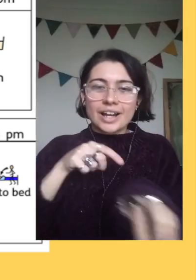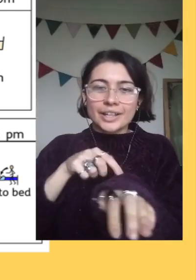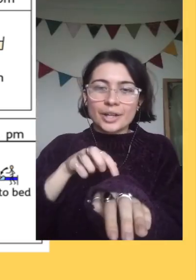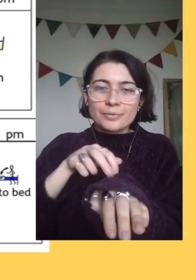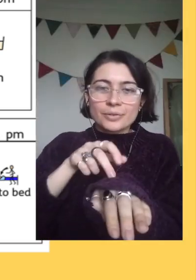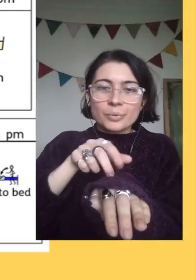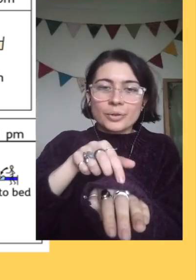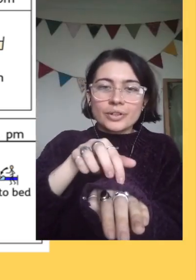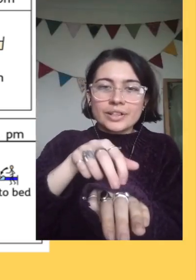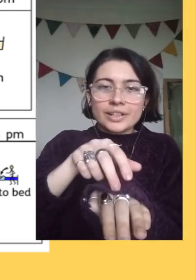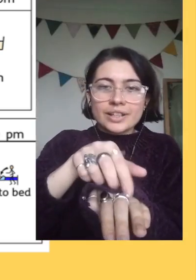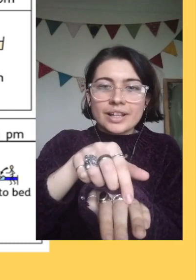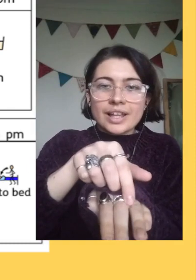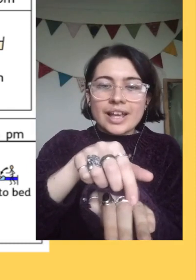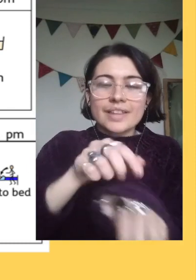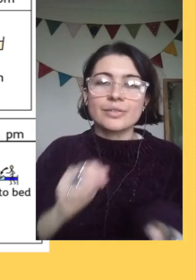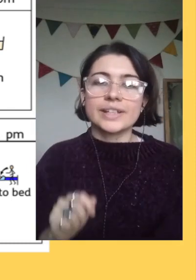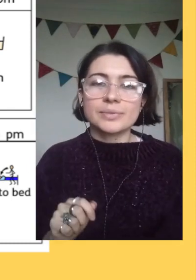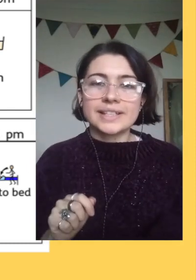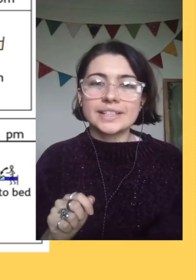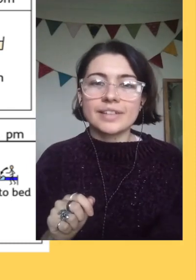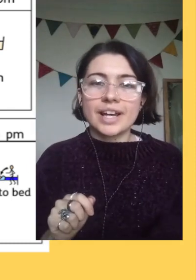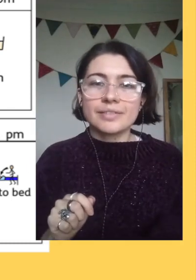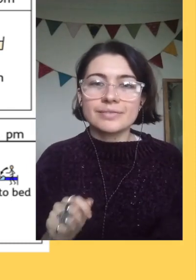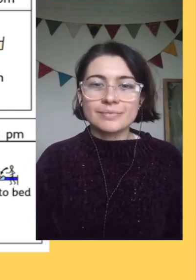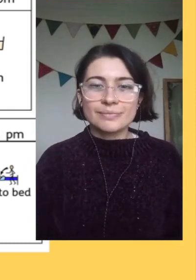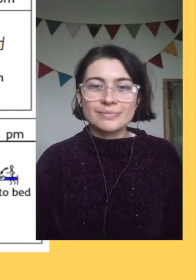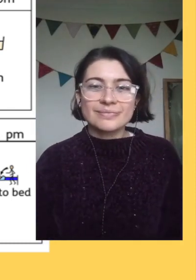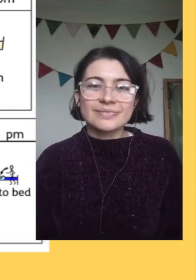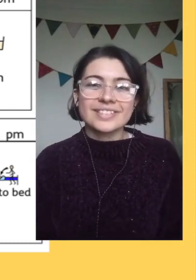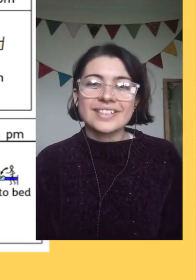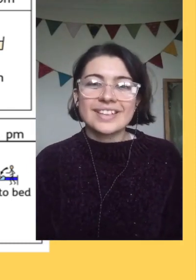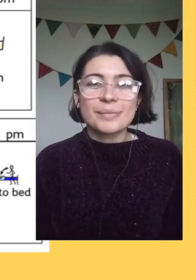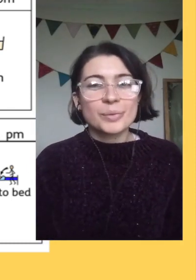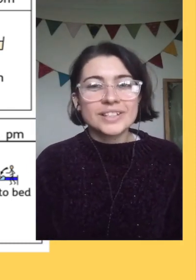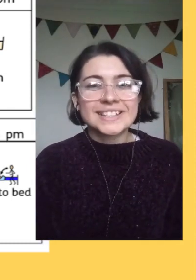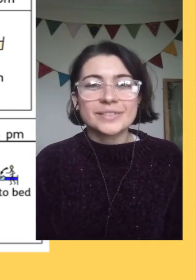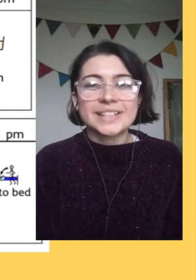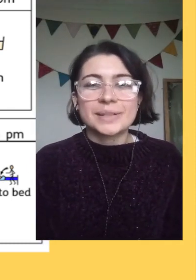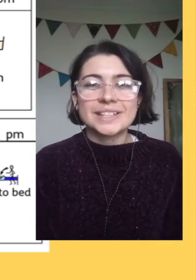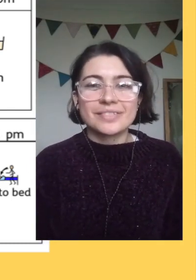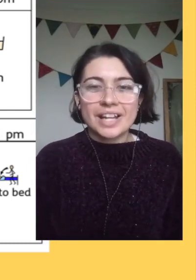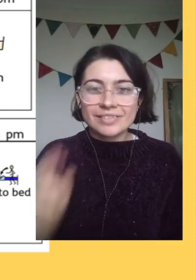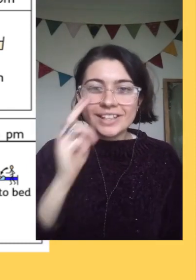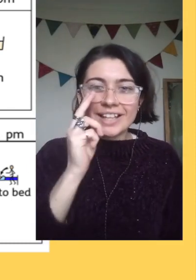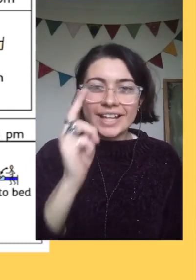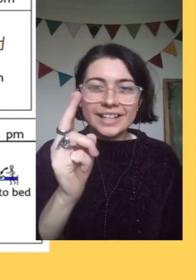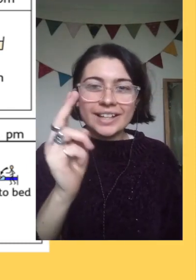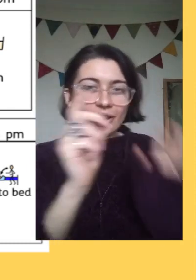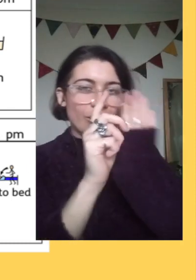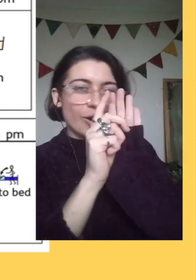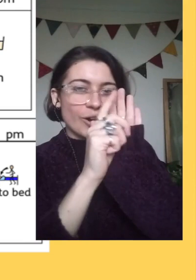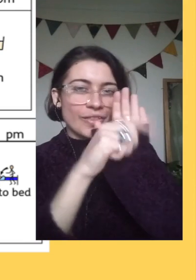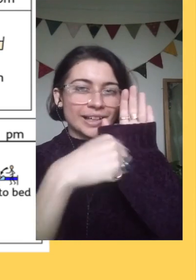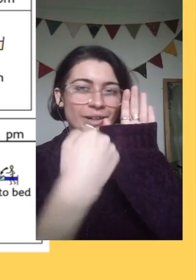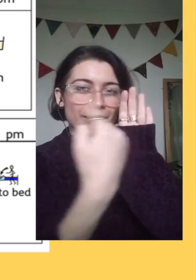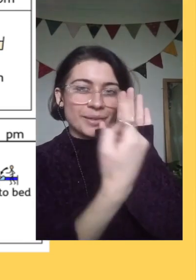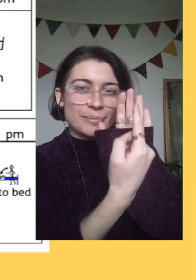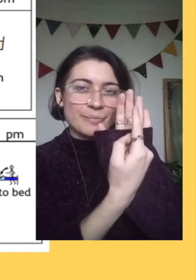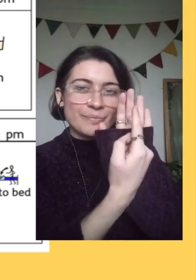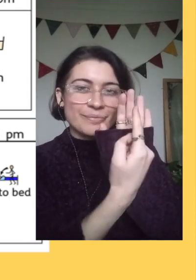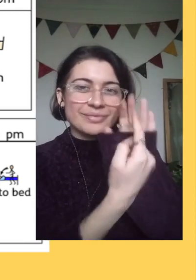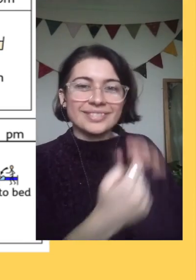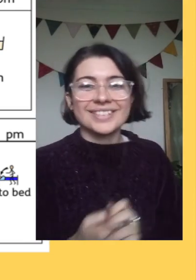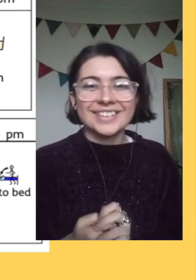I go for a walk at 3.25. But what does 3.25 look like on the